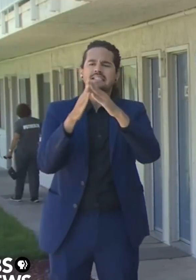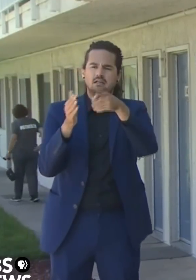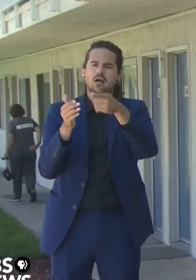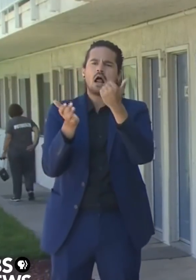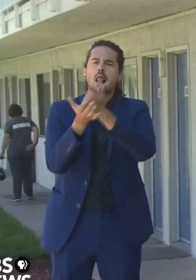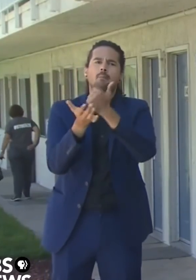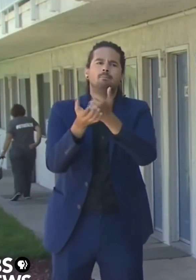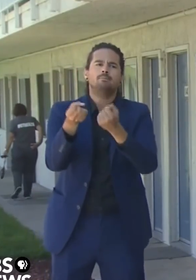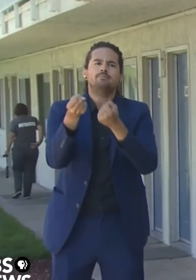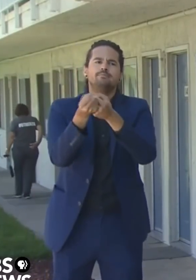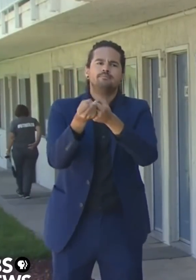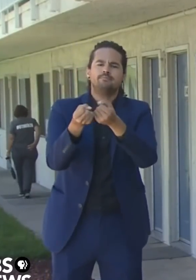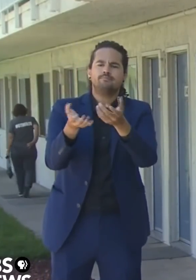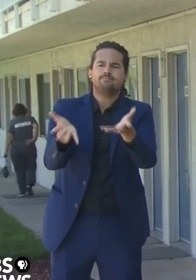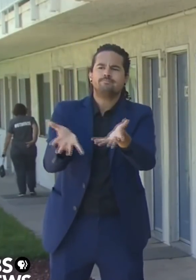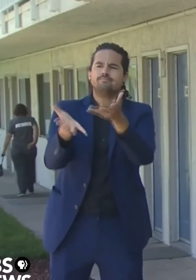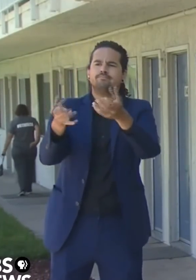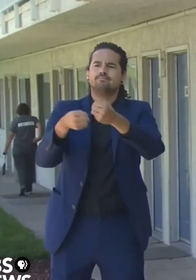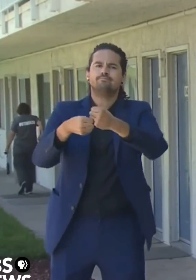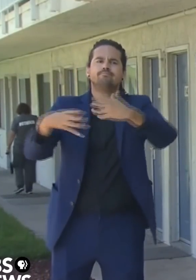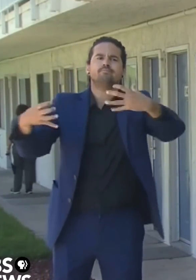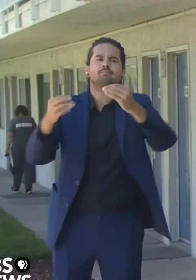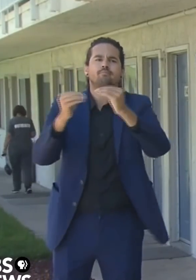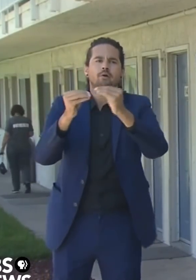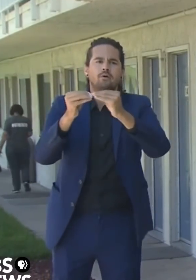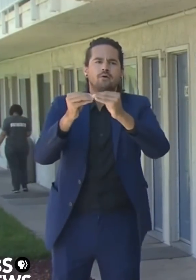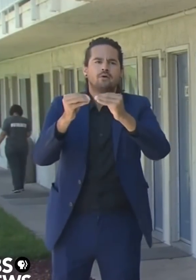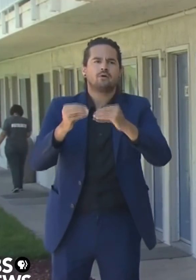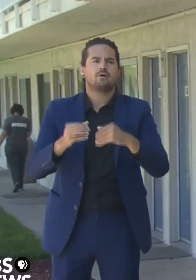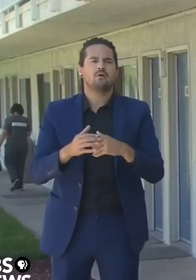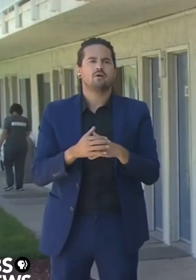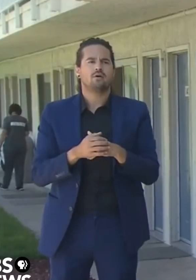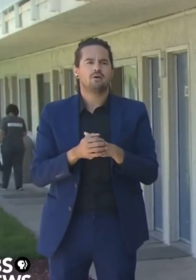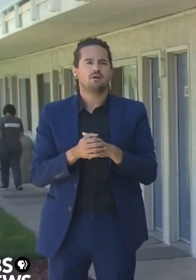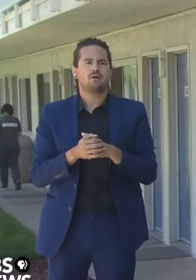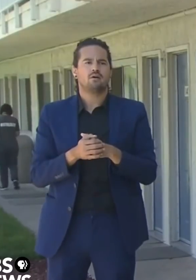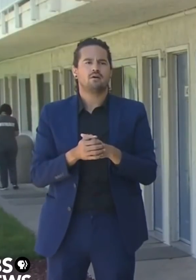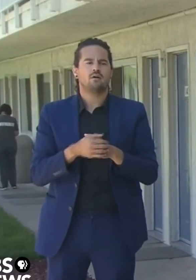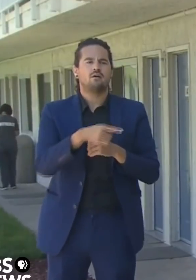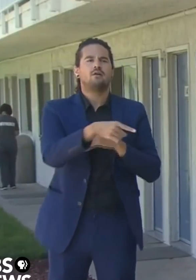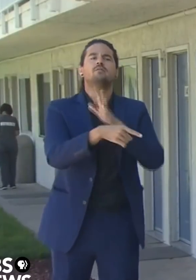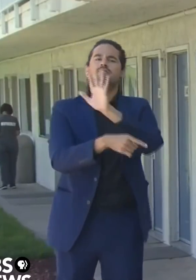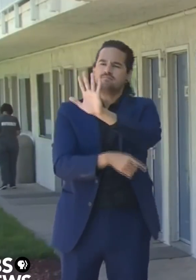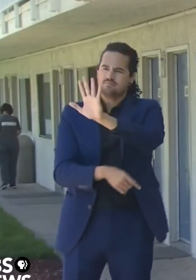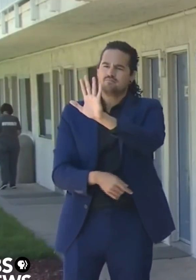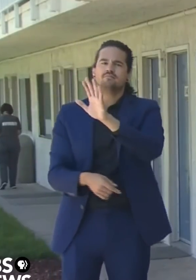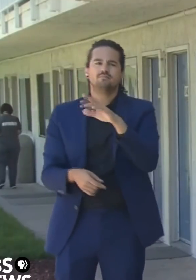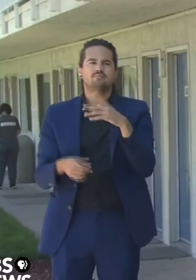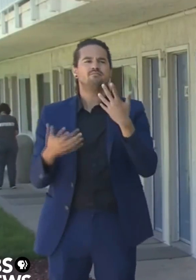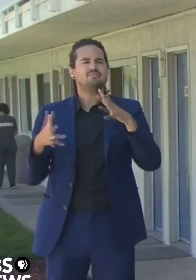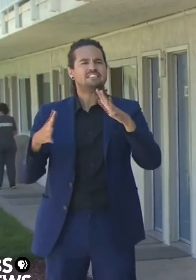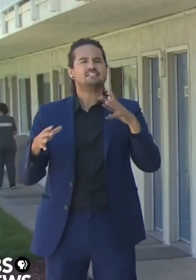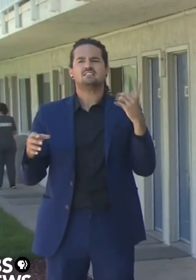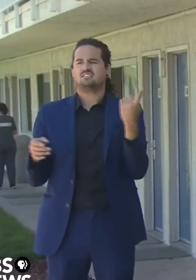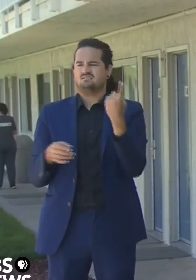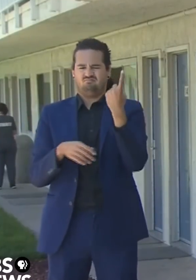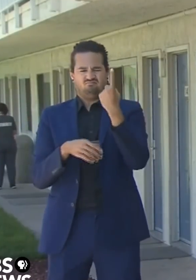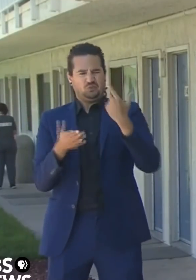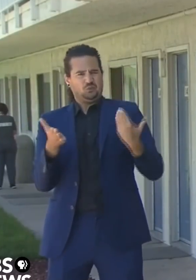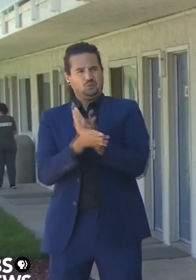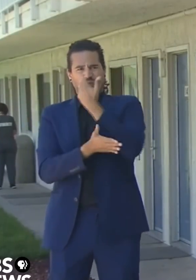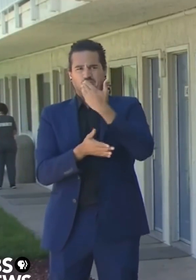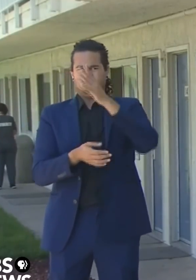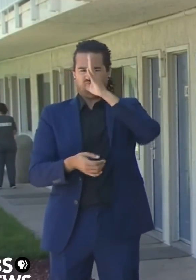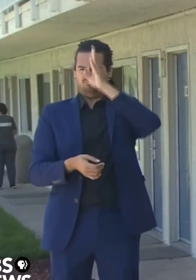already are. We've done something unprecedented in this nation. We're providing unprecedented support for cities and counties